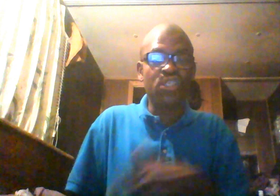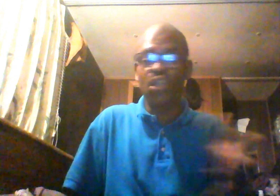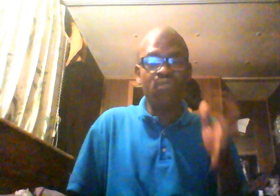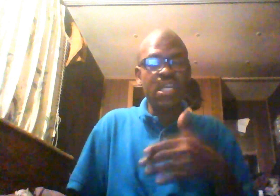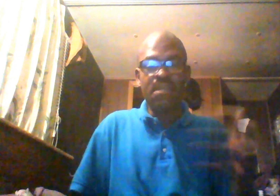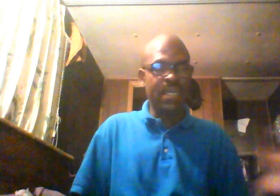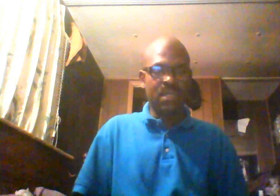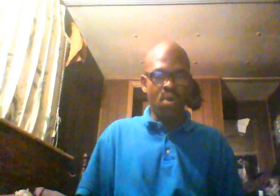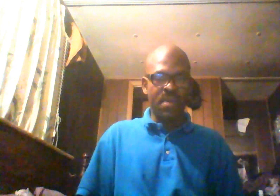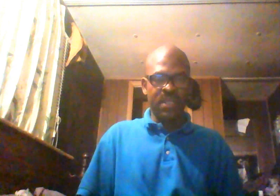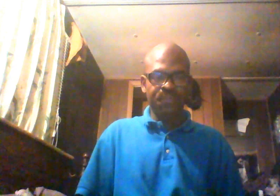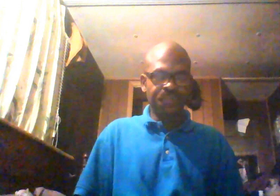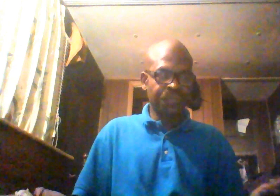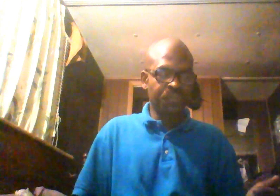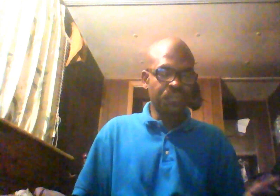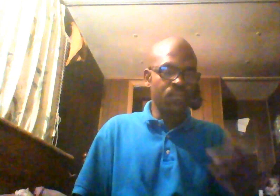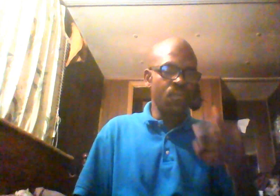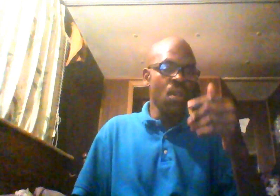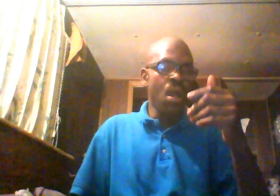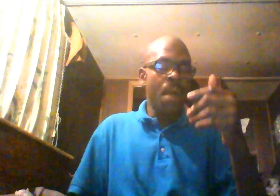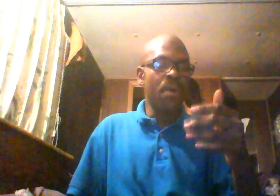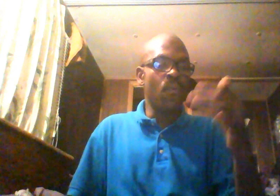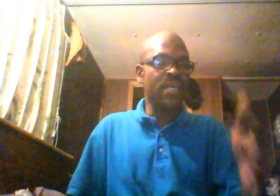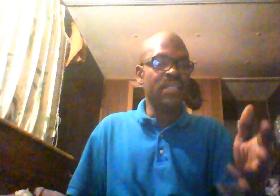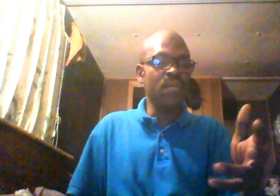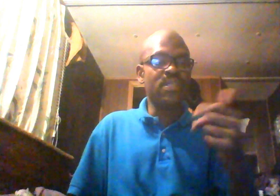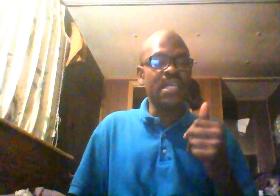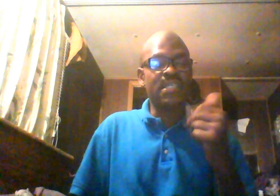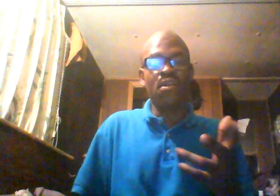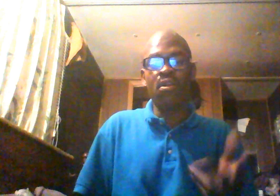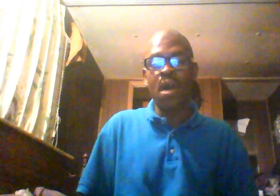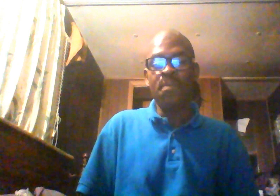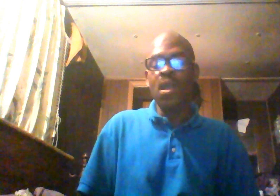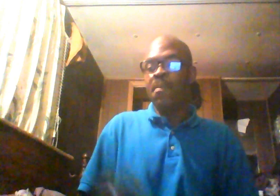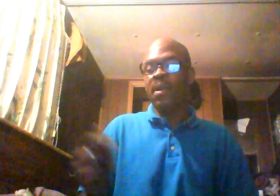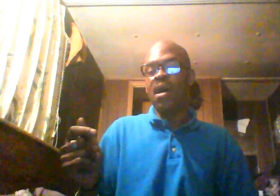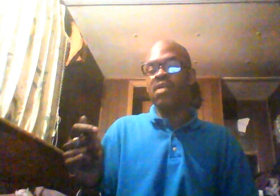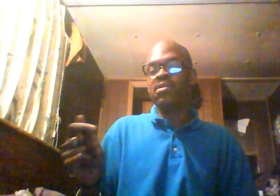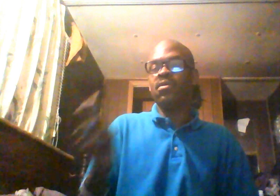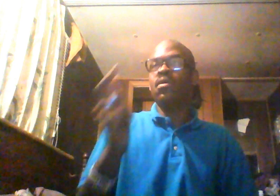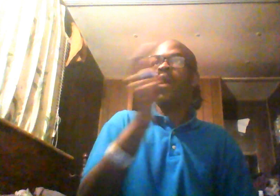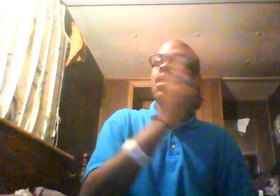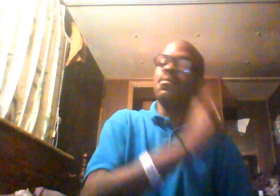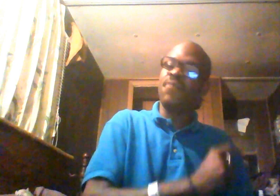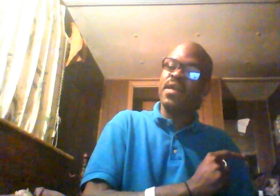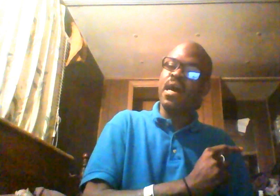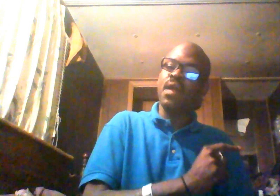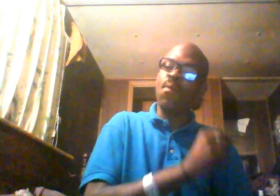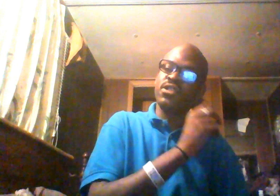She don't need to make any more money. But what they did was they set her up because, come to find out, I watched a